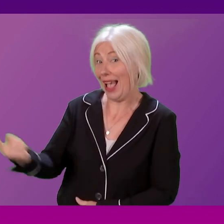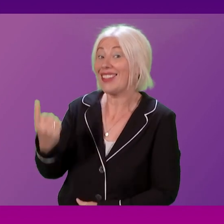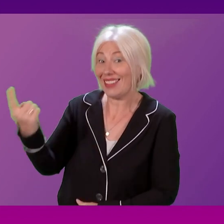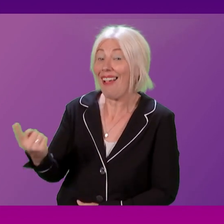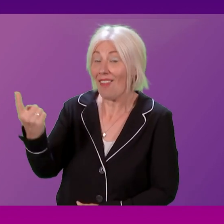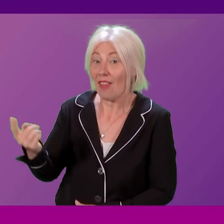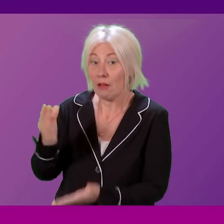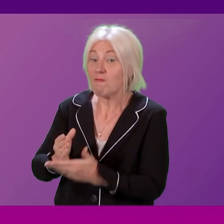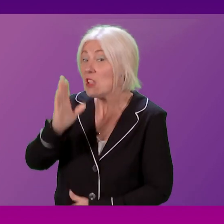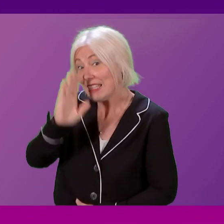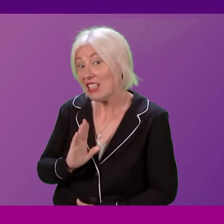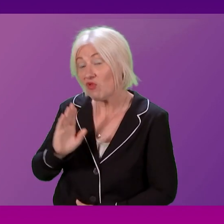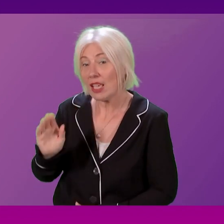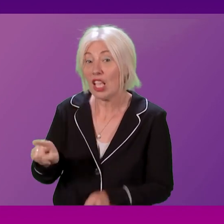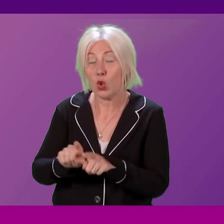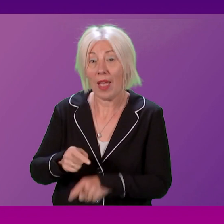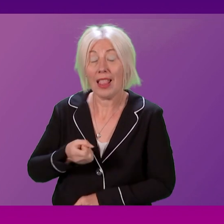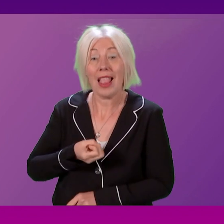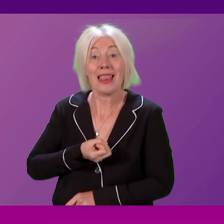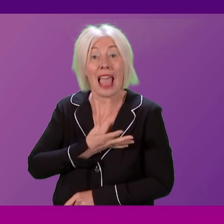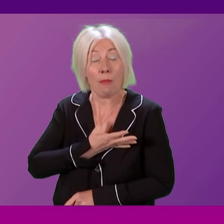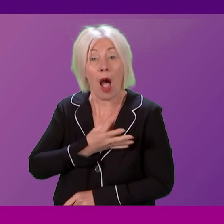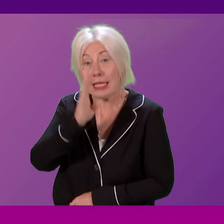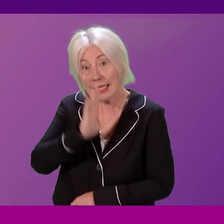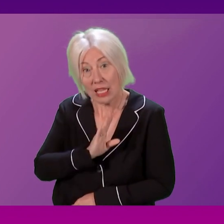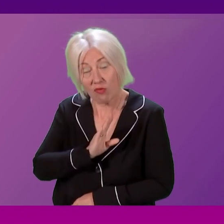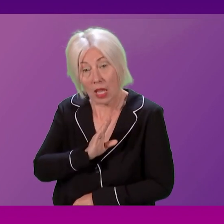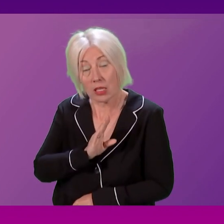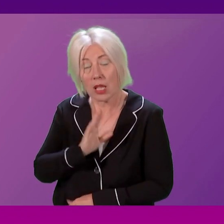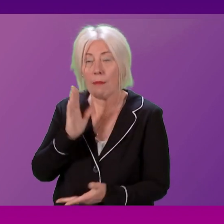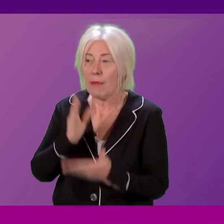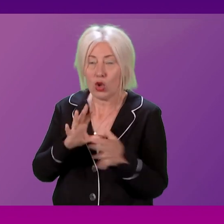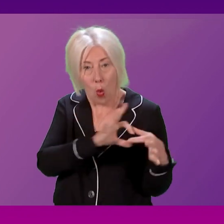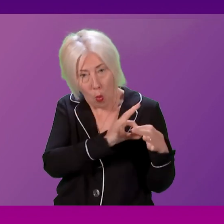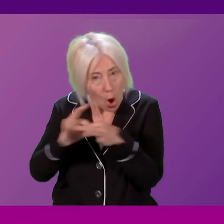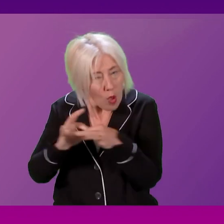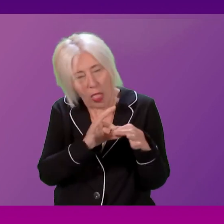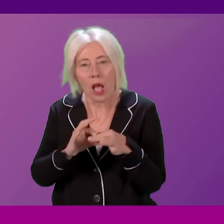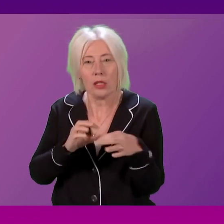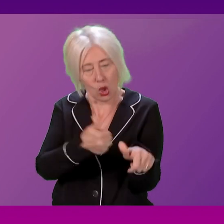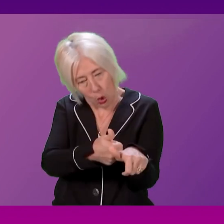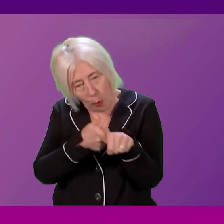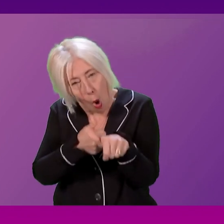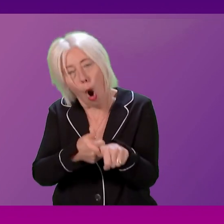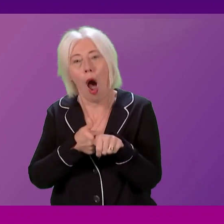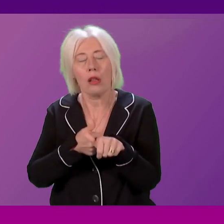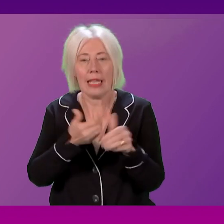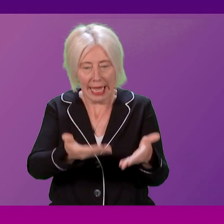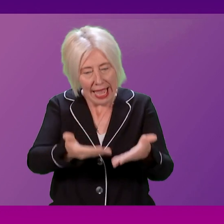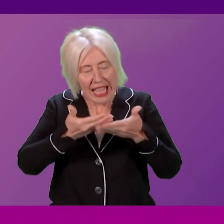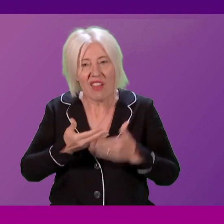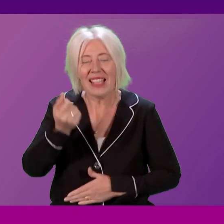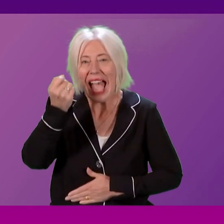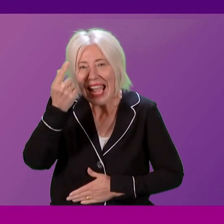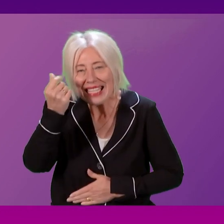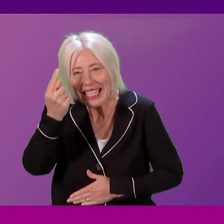Boyack is serious, and the Labour Party are serious about tackling the climate emergency, join with us, support us, bring forward ideas